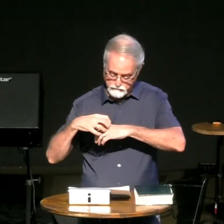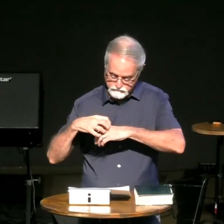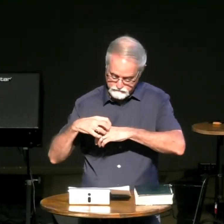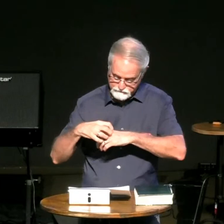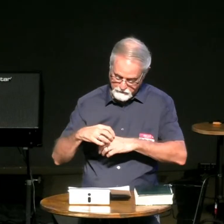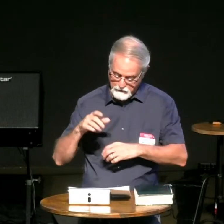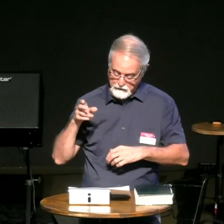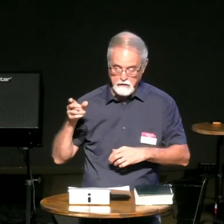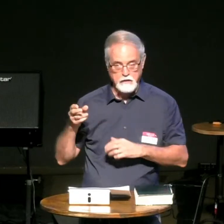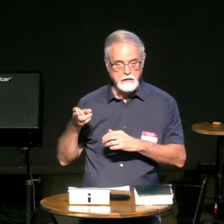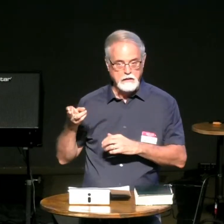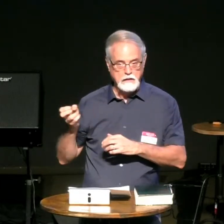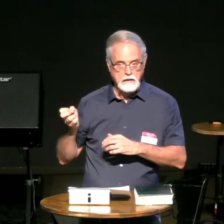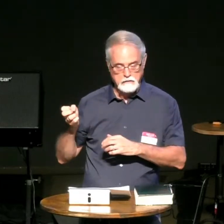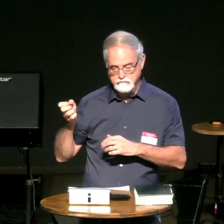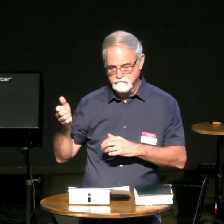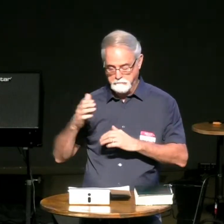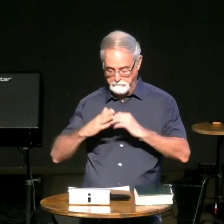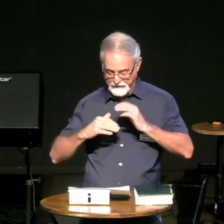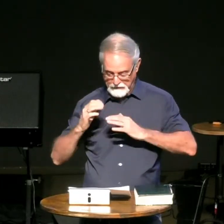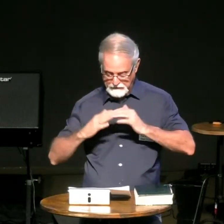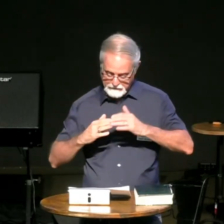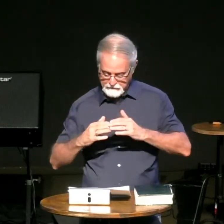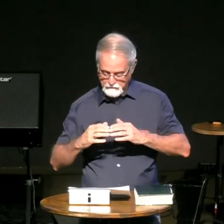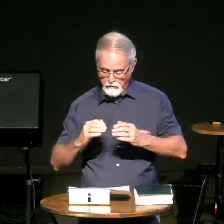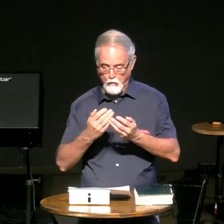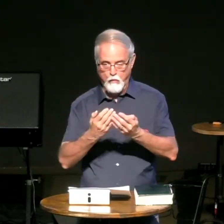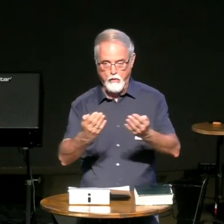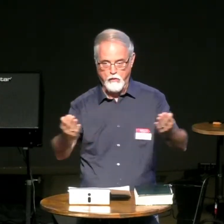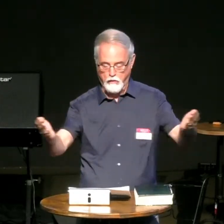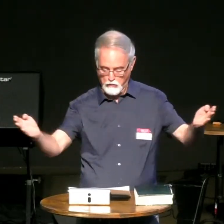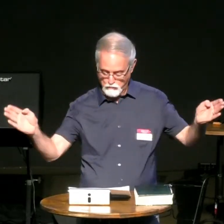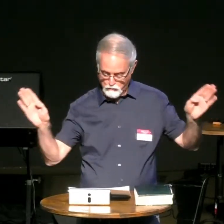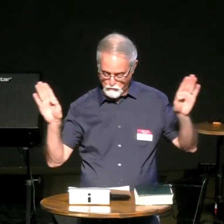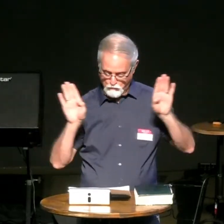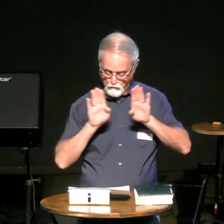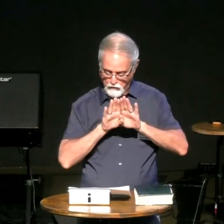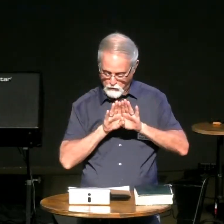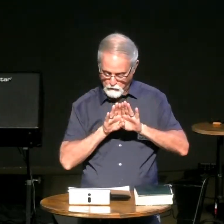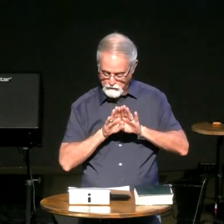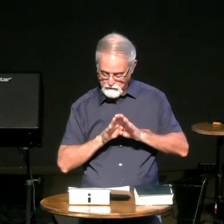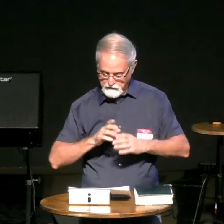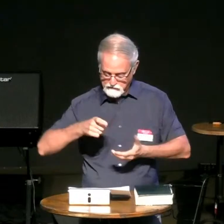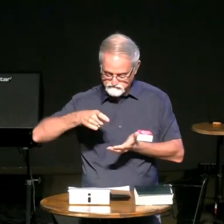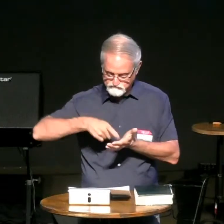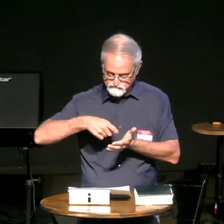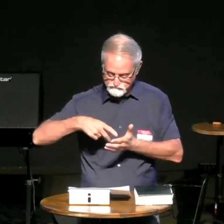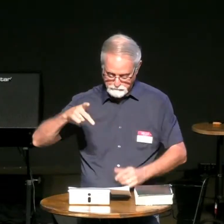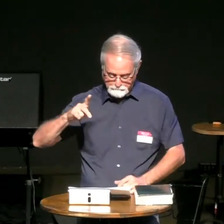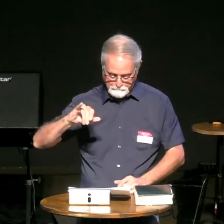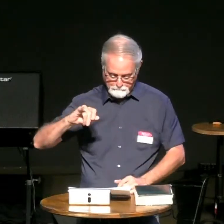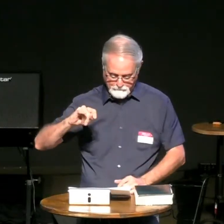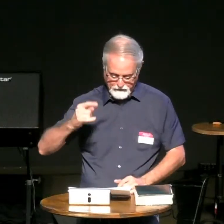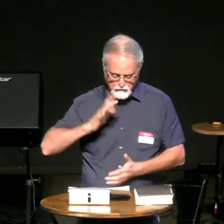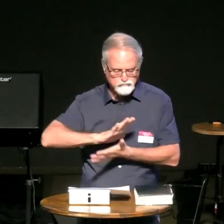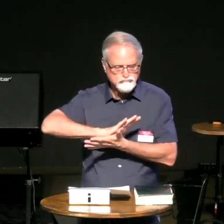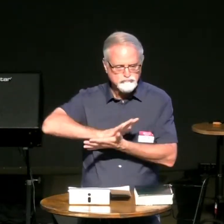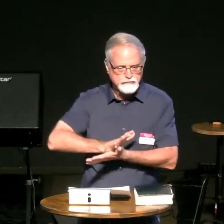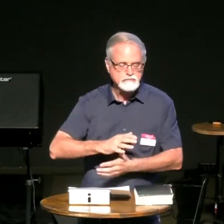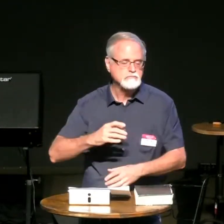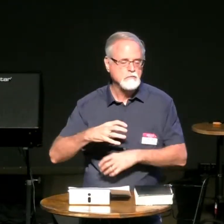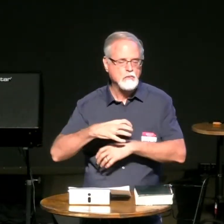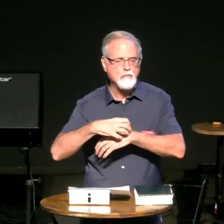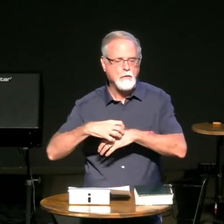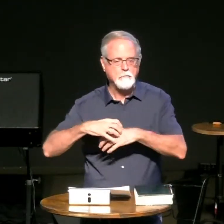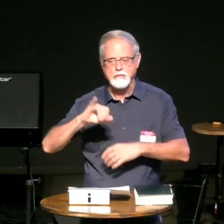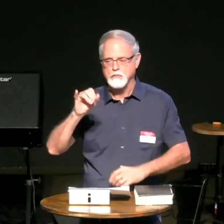planted the vineyard of grapes and then he built a wall around it and dug